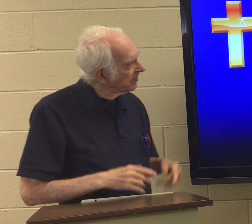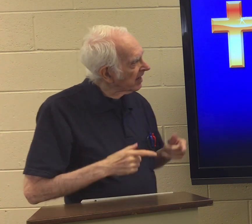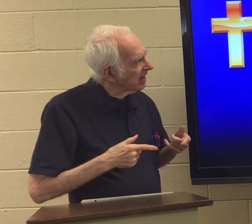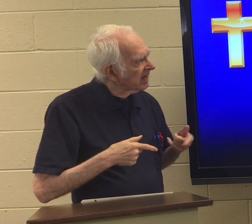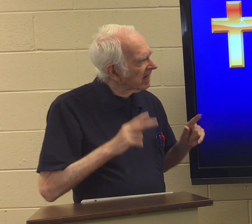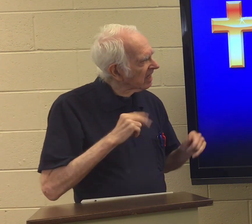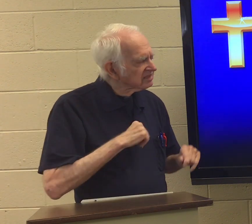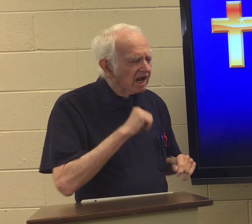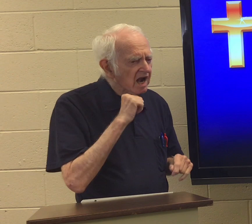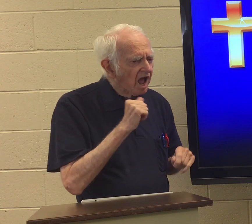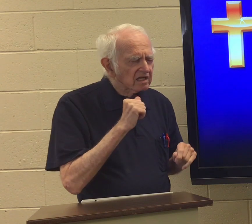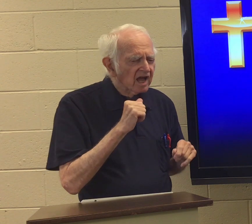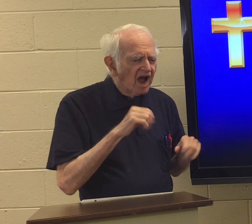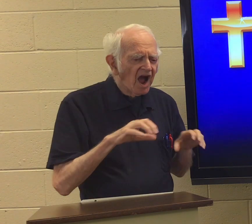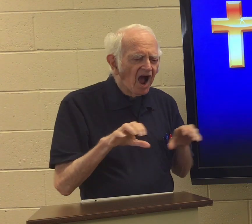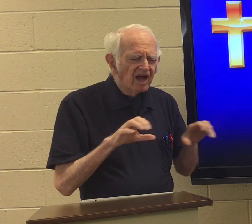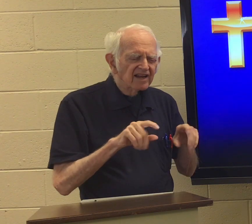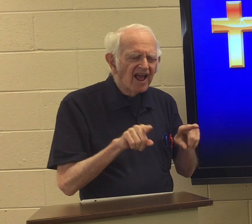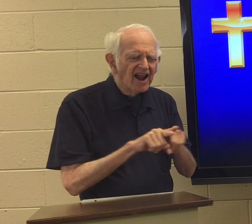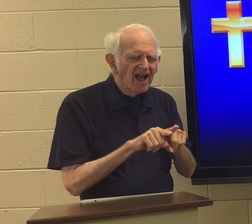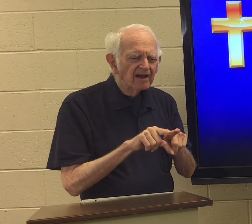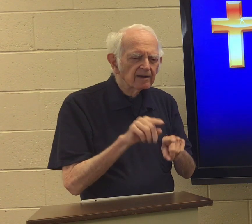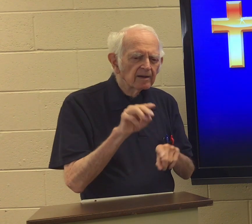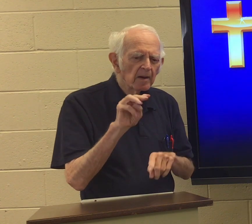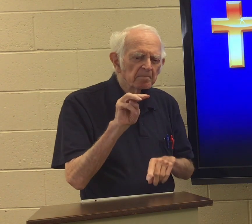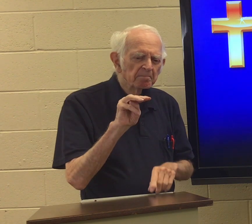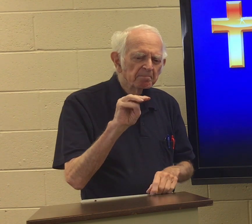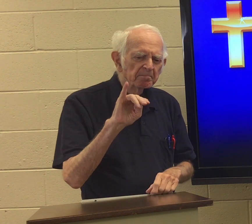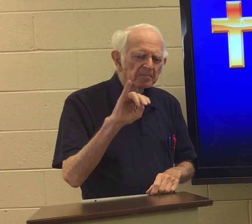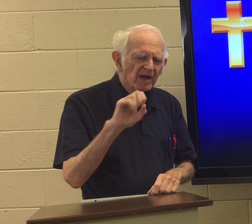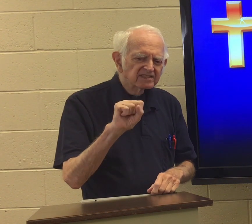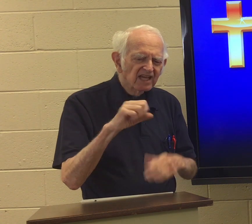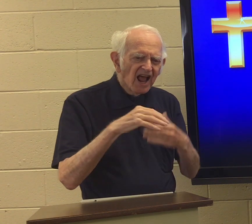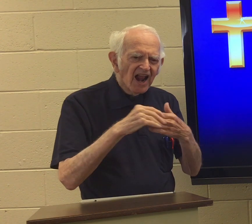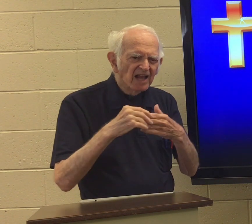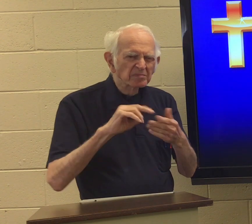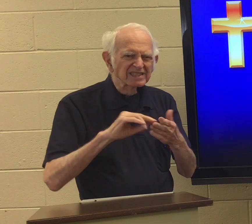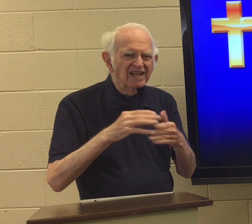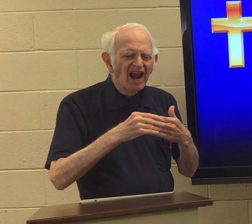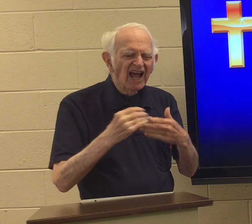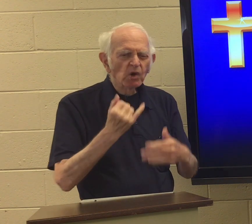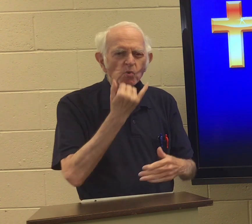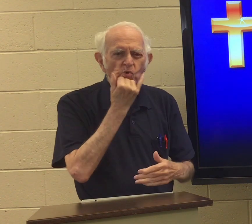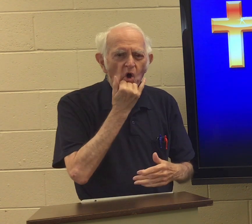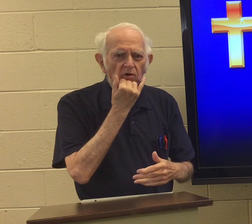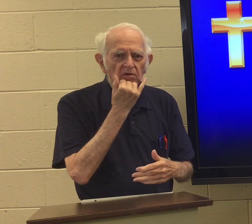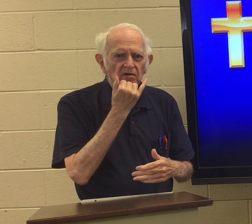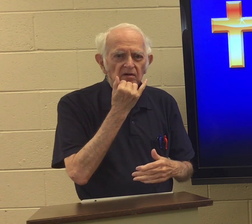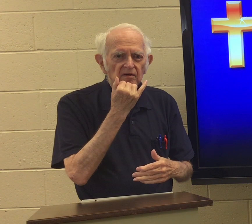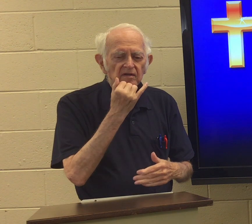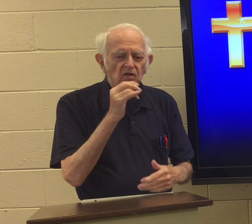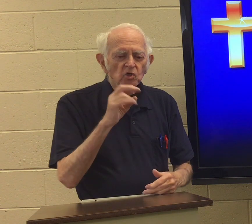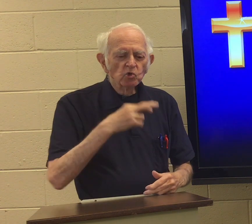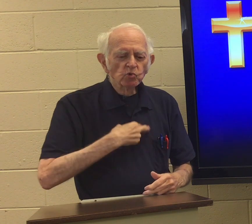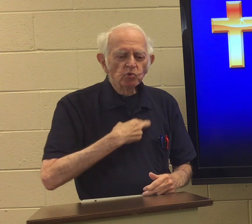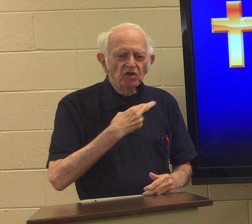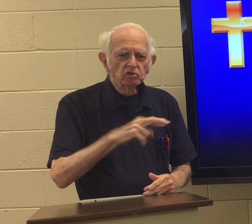Let us not act as misled, I mean led wrongly,